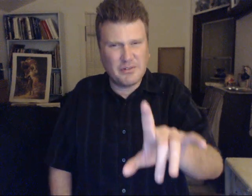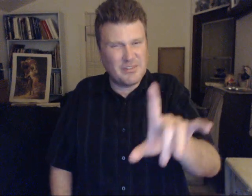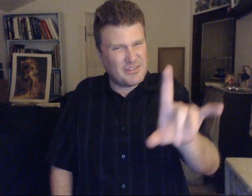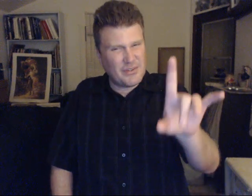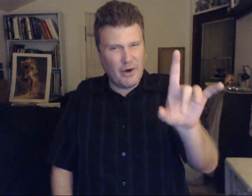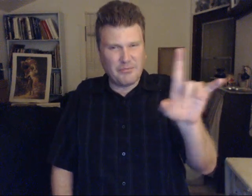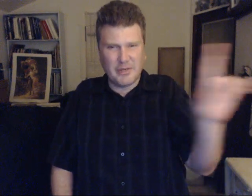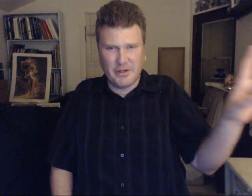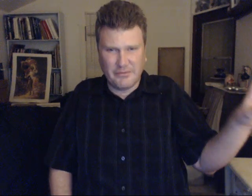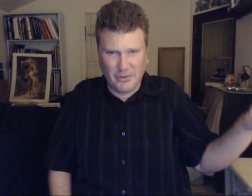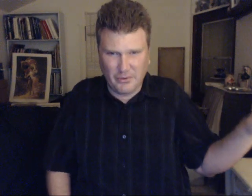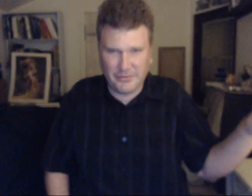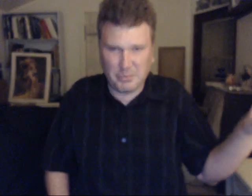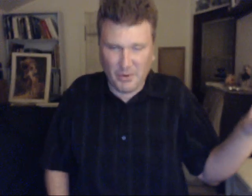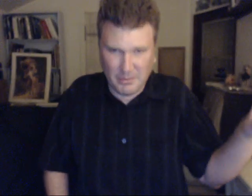solve many of your earth's problems.